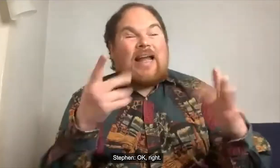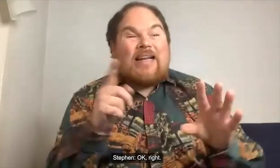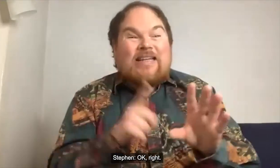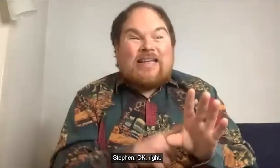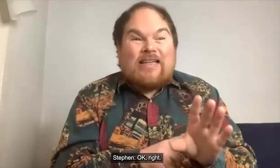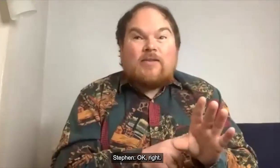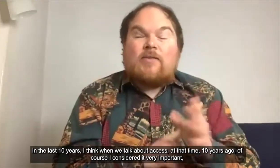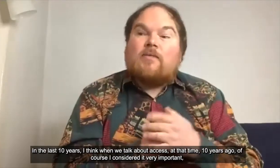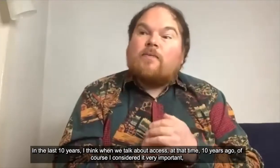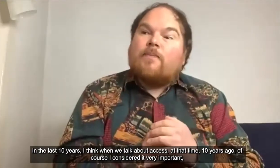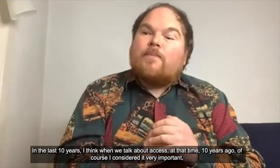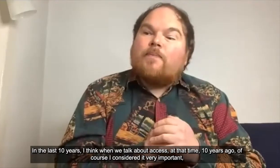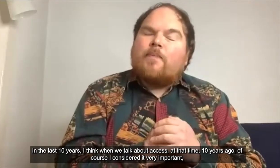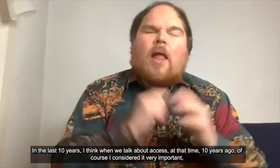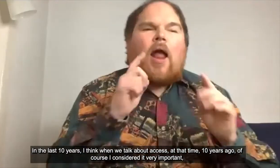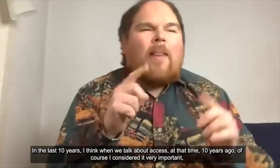so in the last 10 years